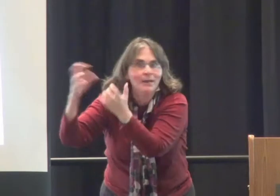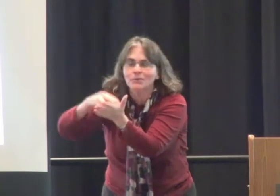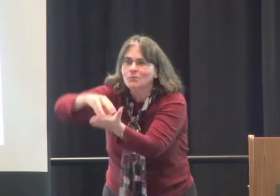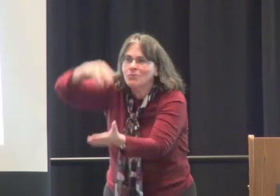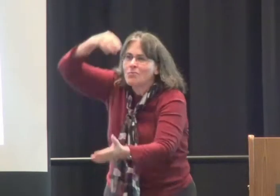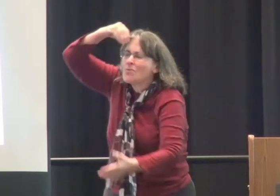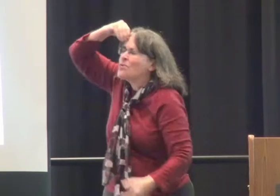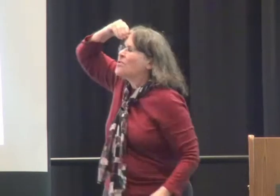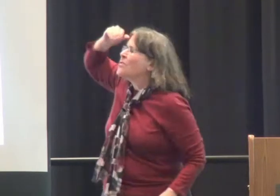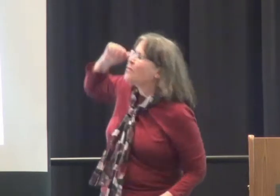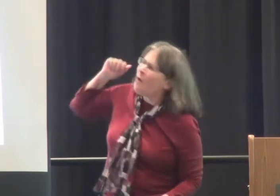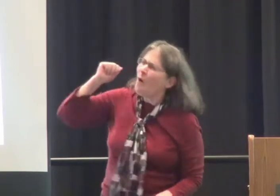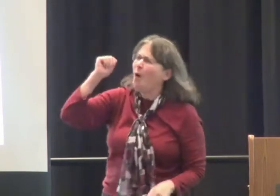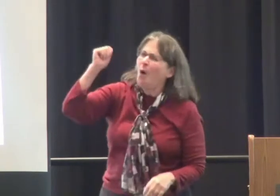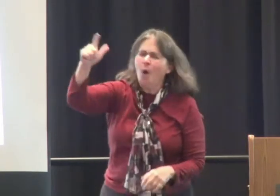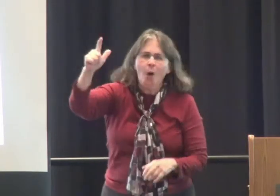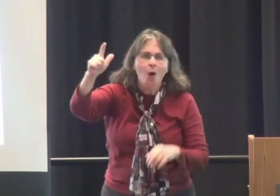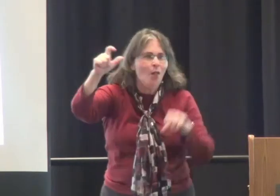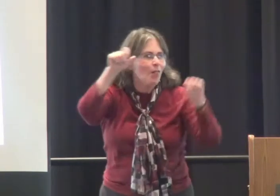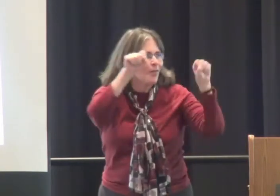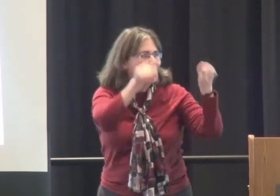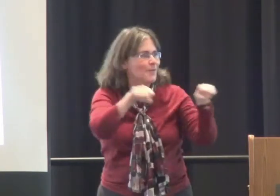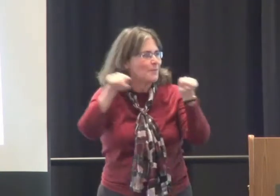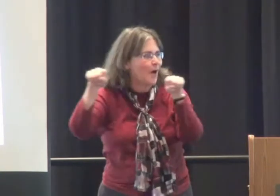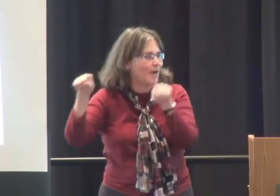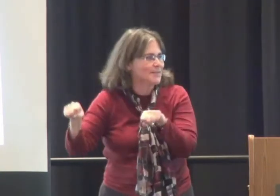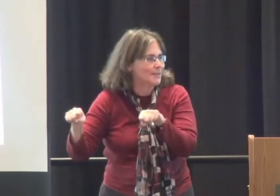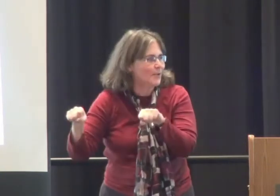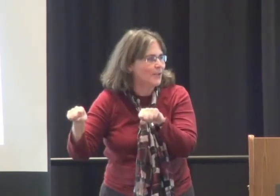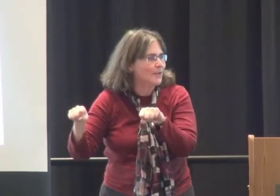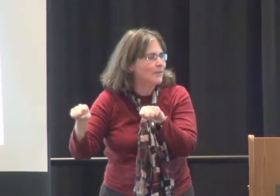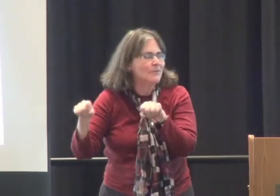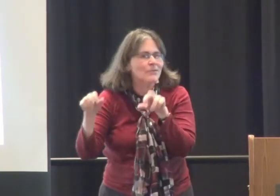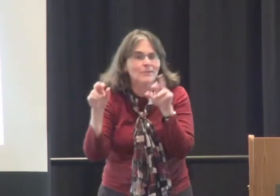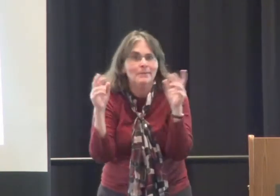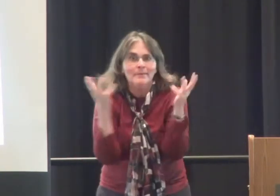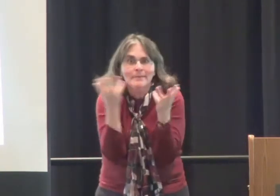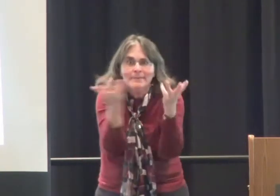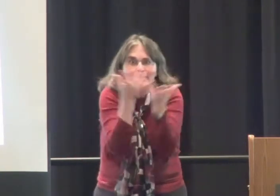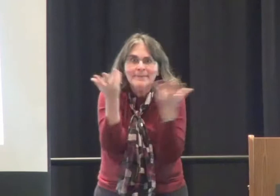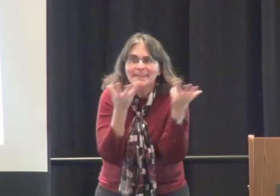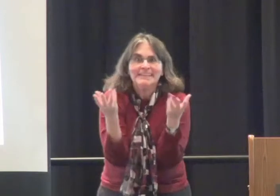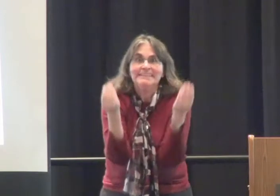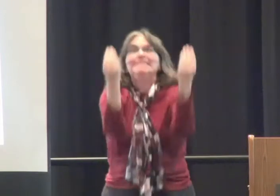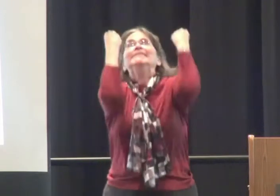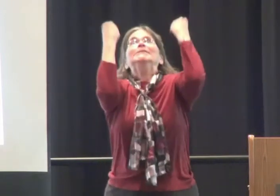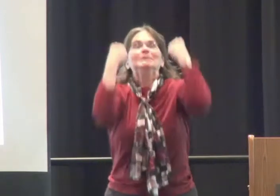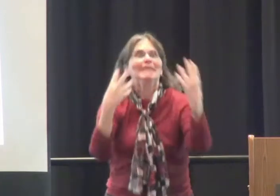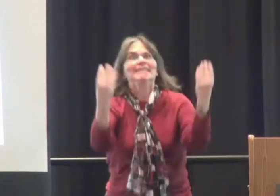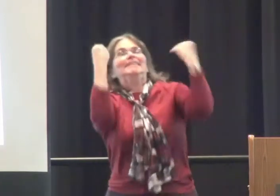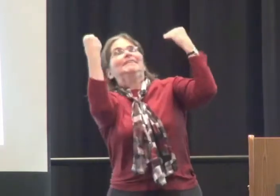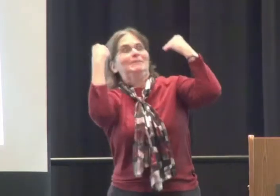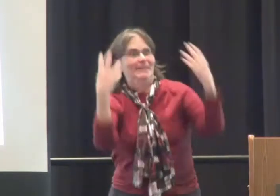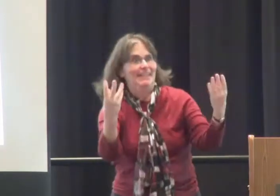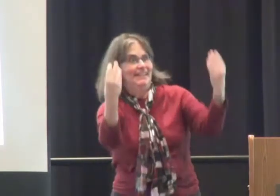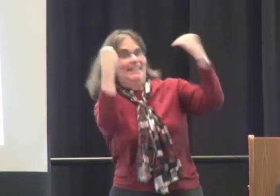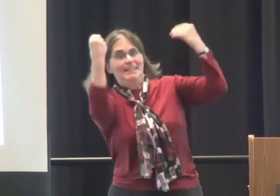She was an amazing student who was eager about all of the possibilities that existed in deaf